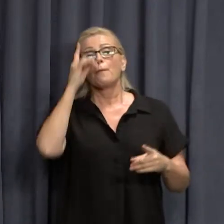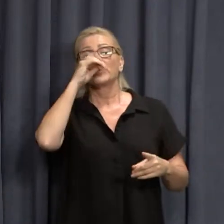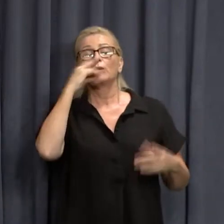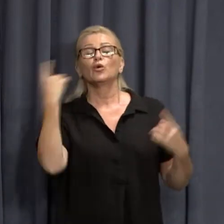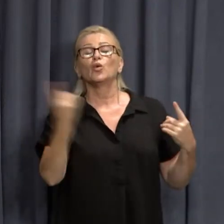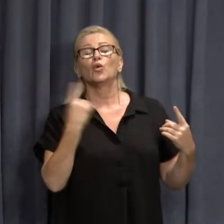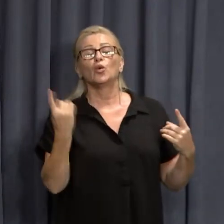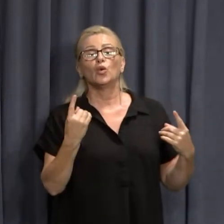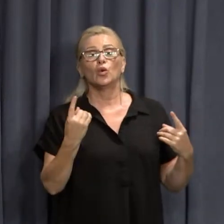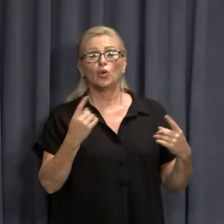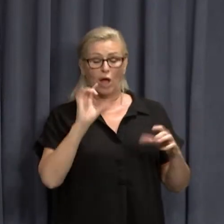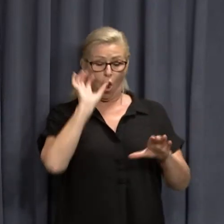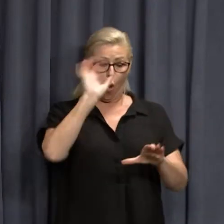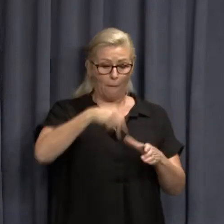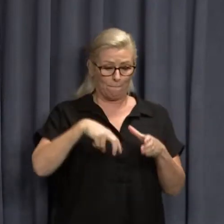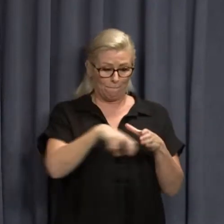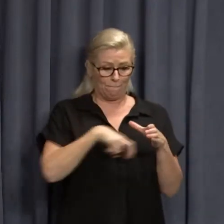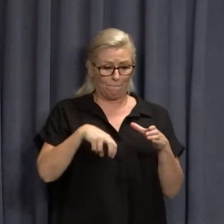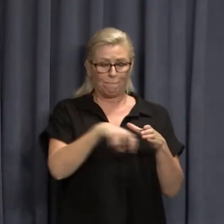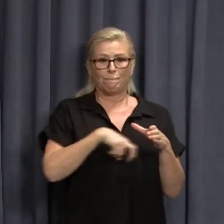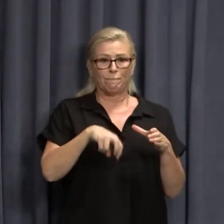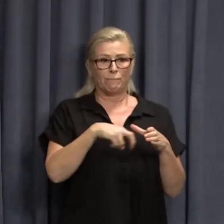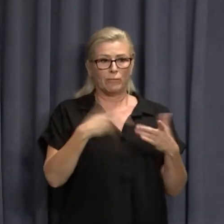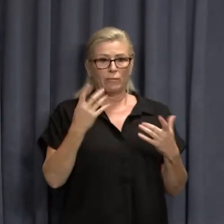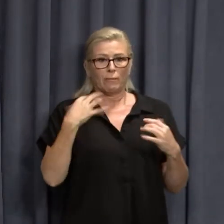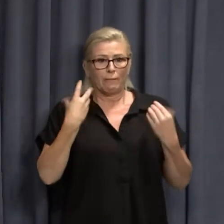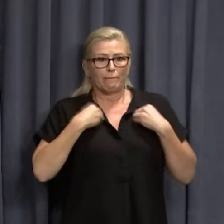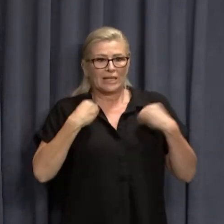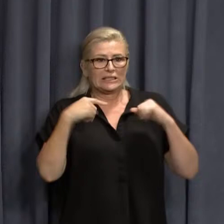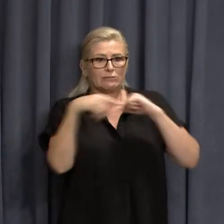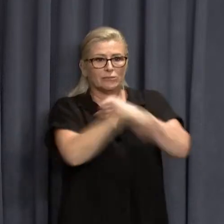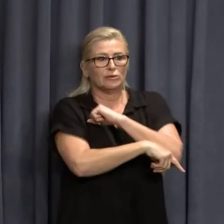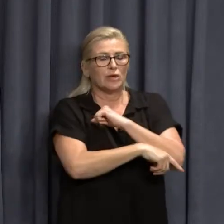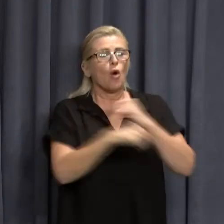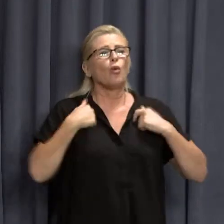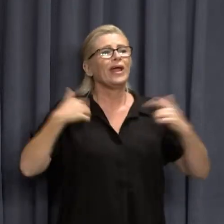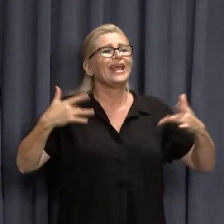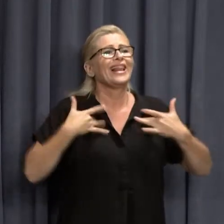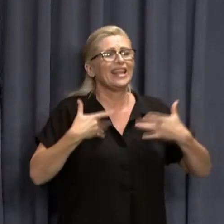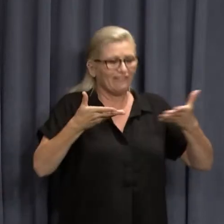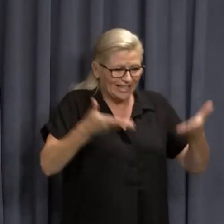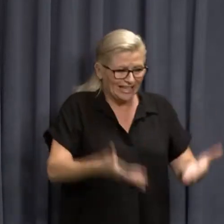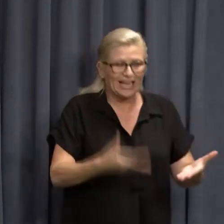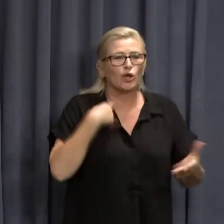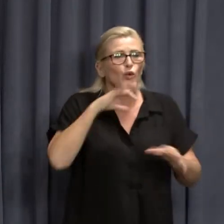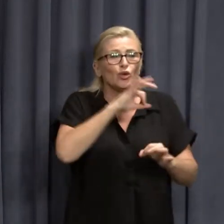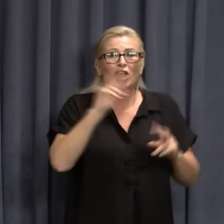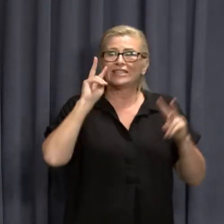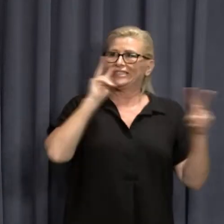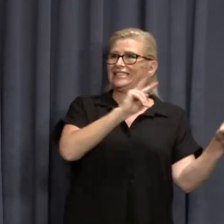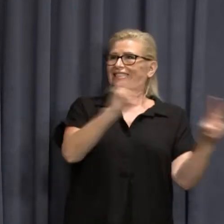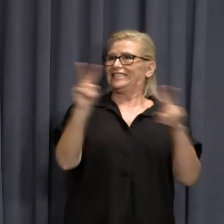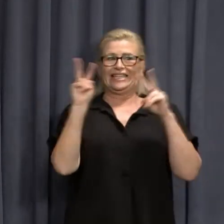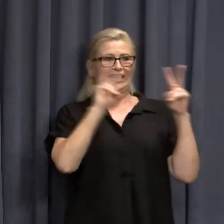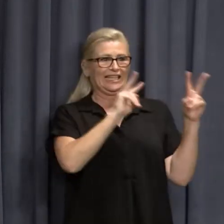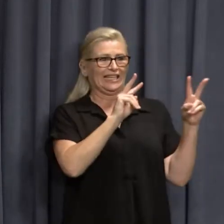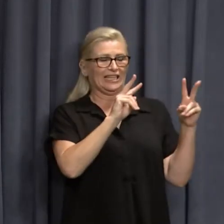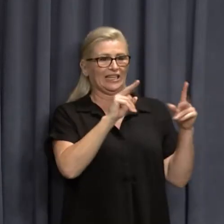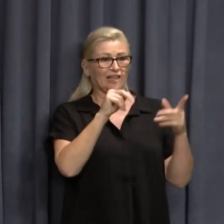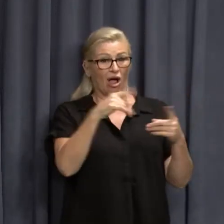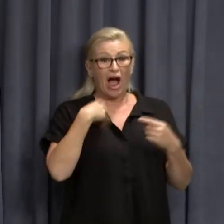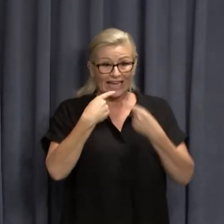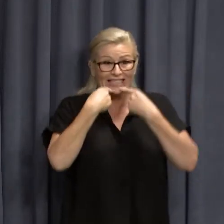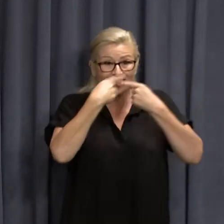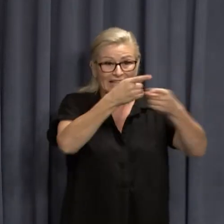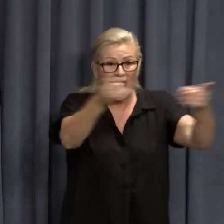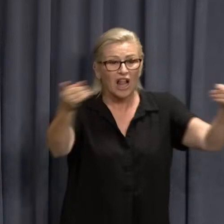uh, were self quarantining. So we live here, so we don't see it. We don't live it every day over there. But I can advise